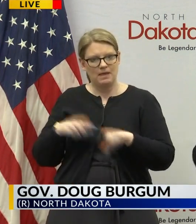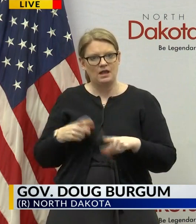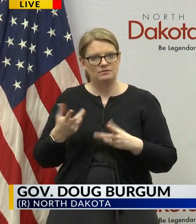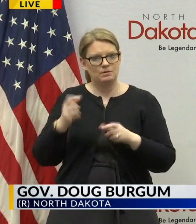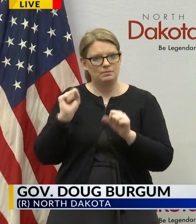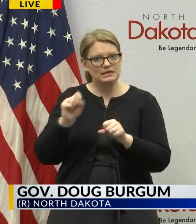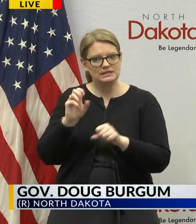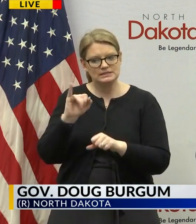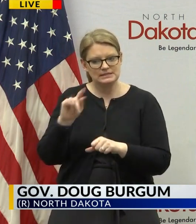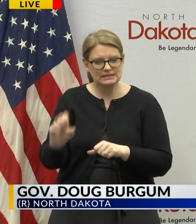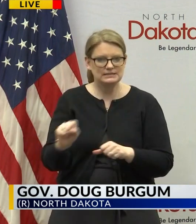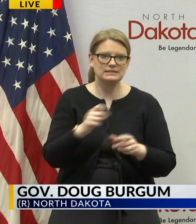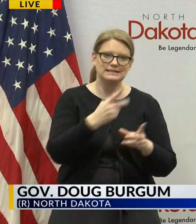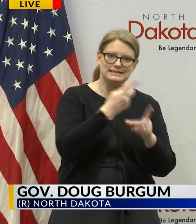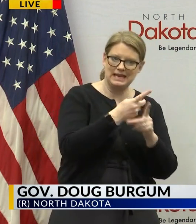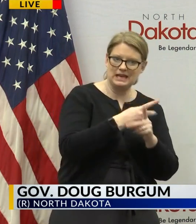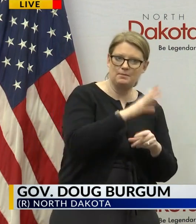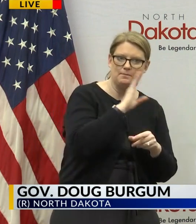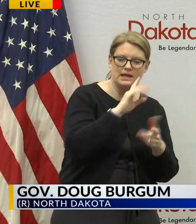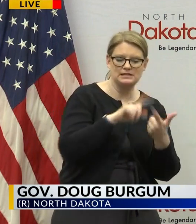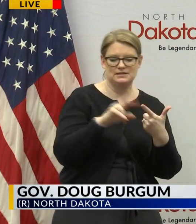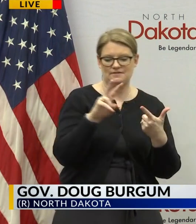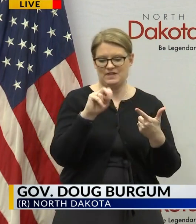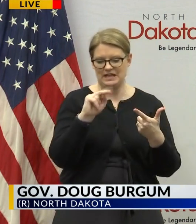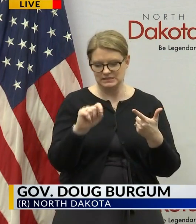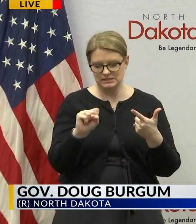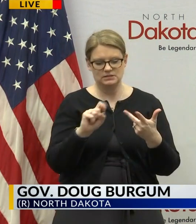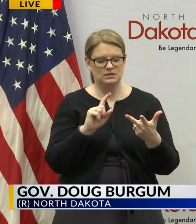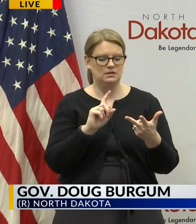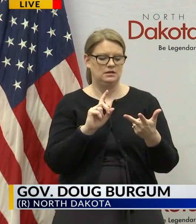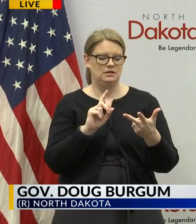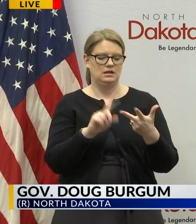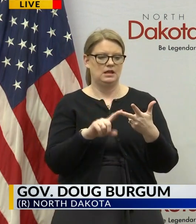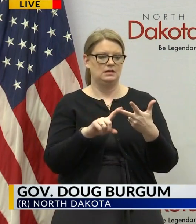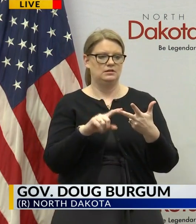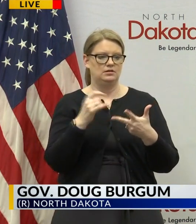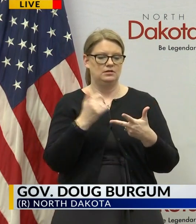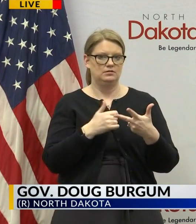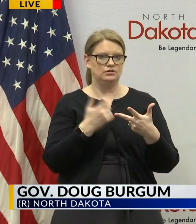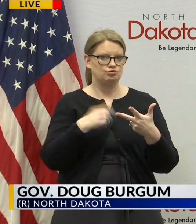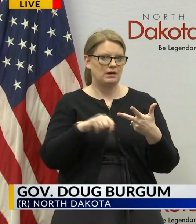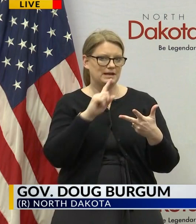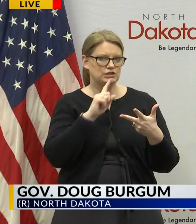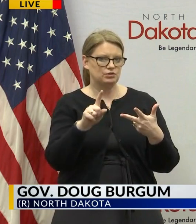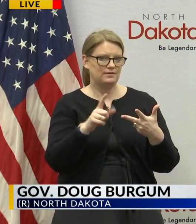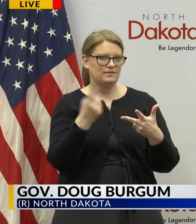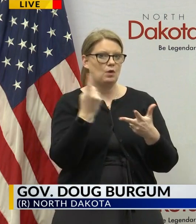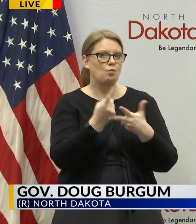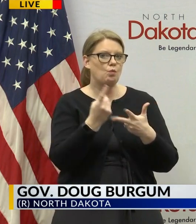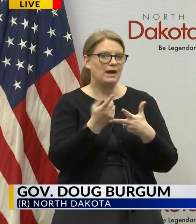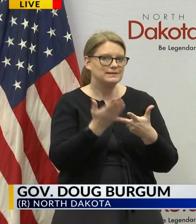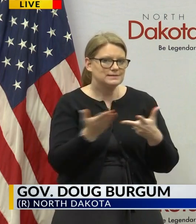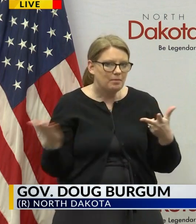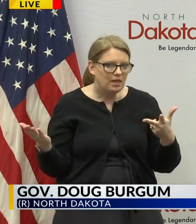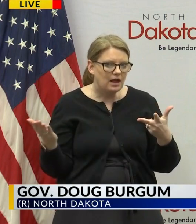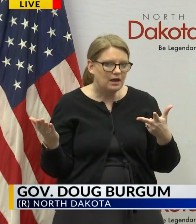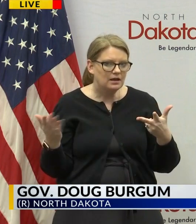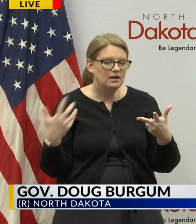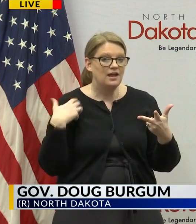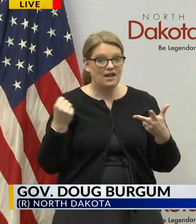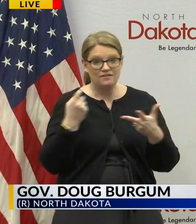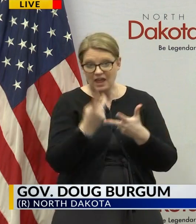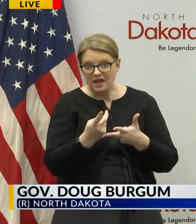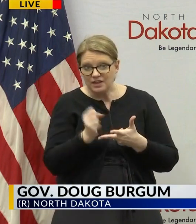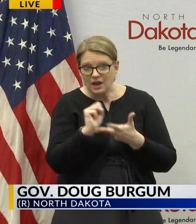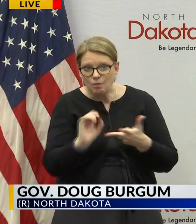get that so we take care of beds take care of ventilators and as we said earlier through the executive orders we're trying to make sure we got the right supply of health